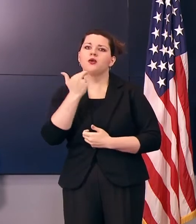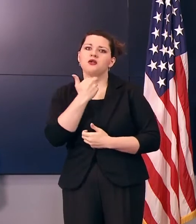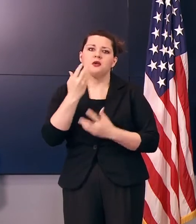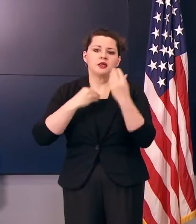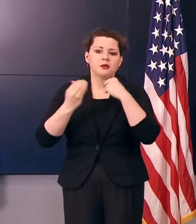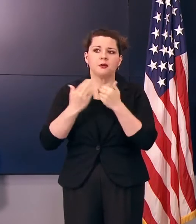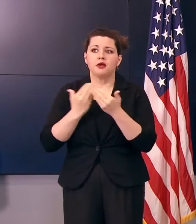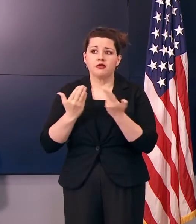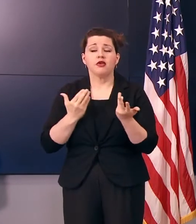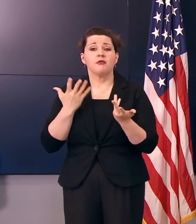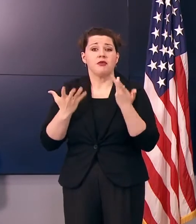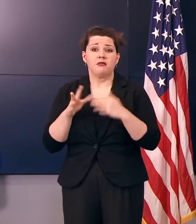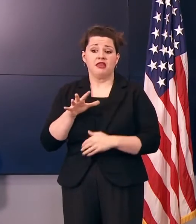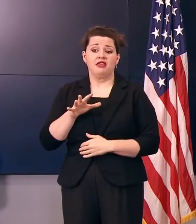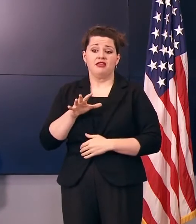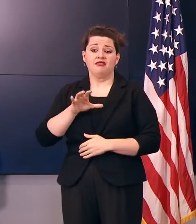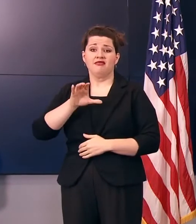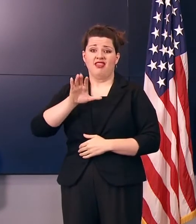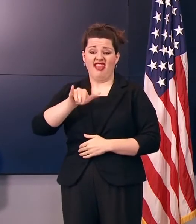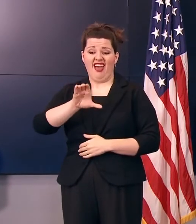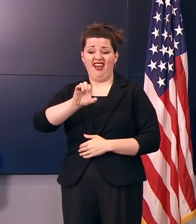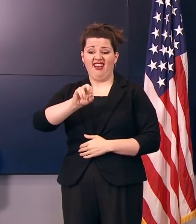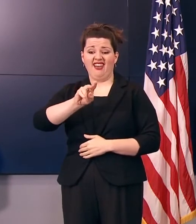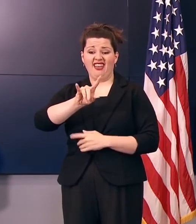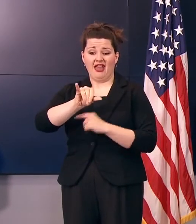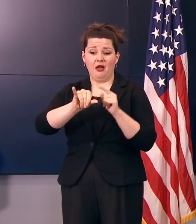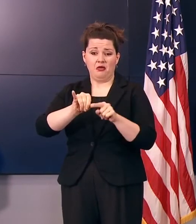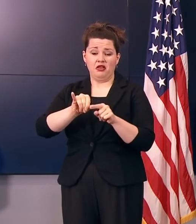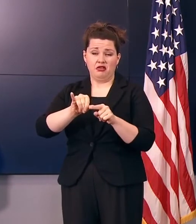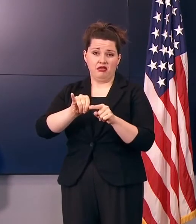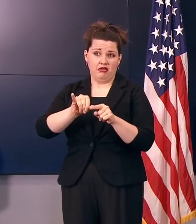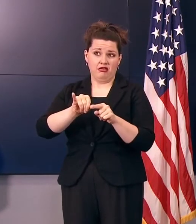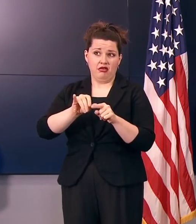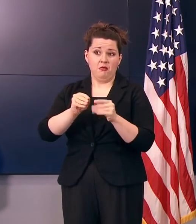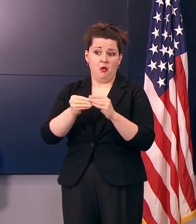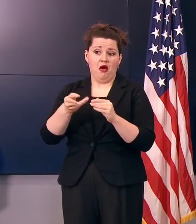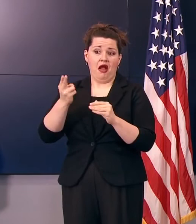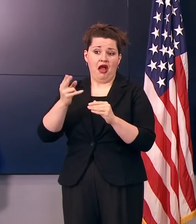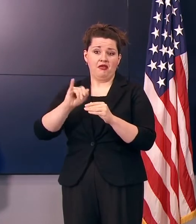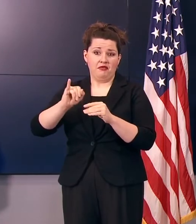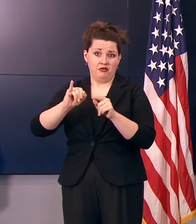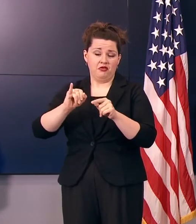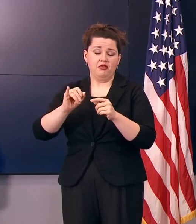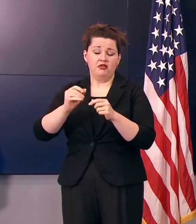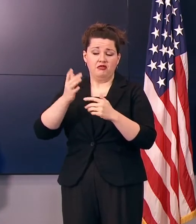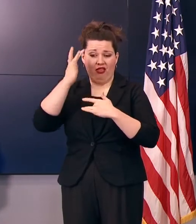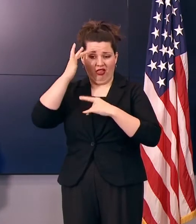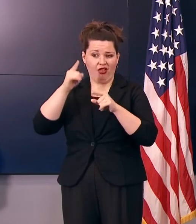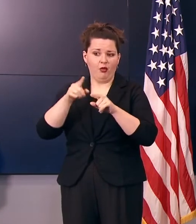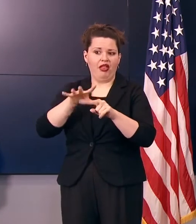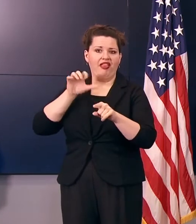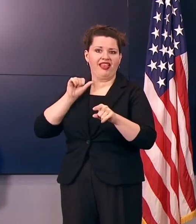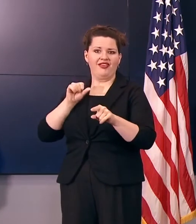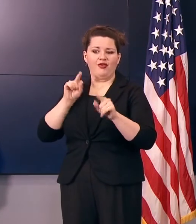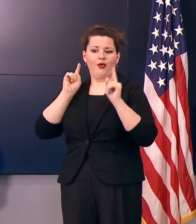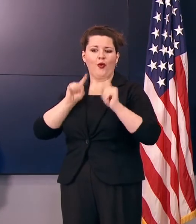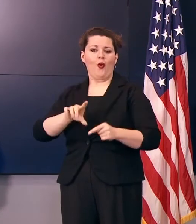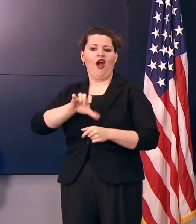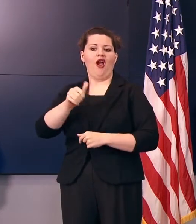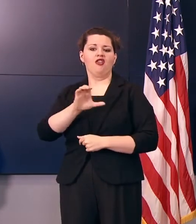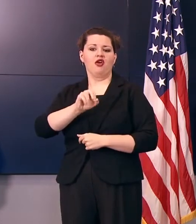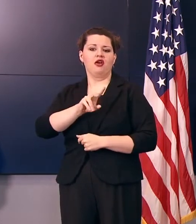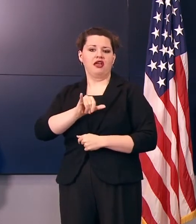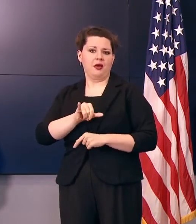is. They may leave one of these areas where it has a much higher infection spread and then go to a place that doesn't and